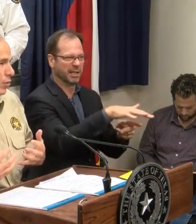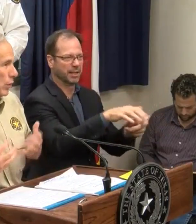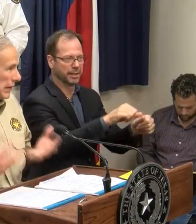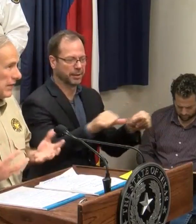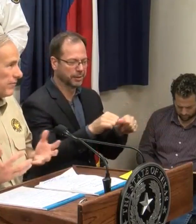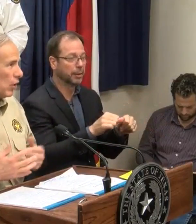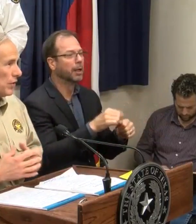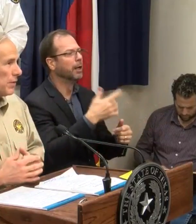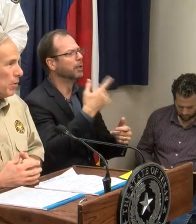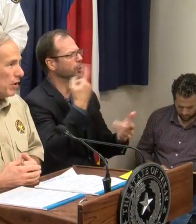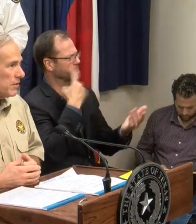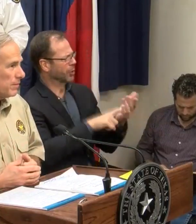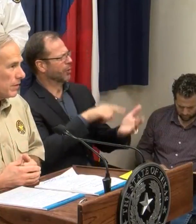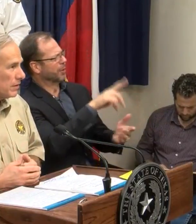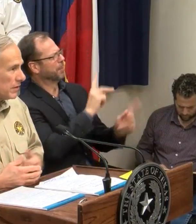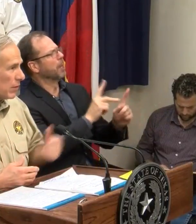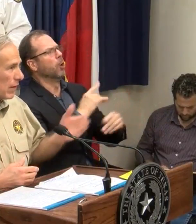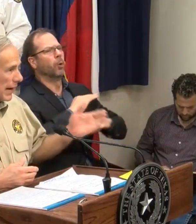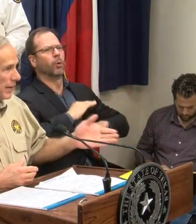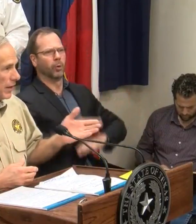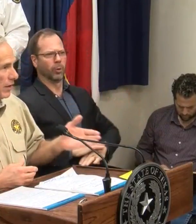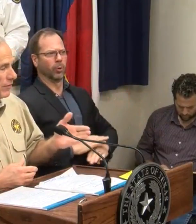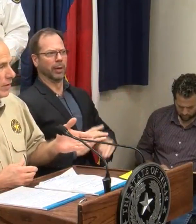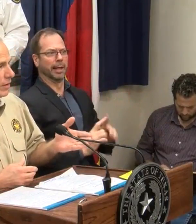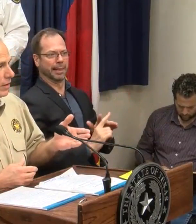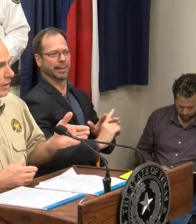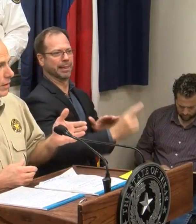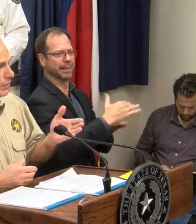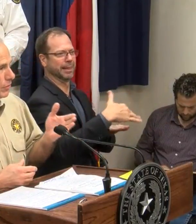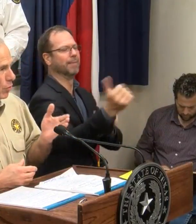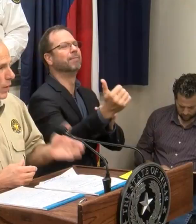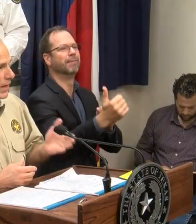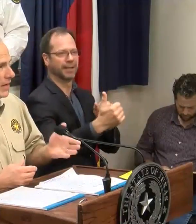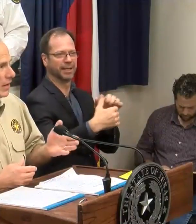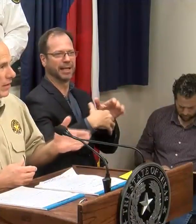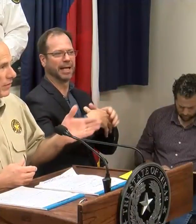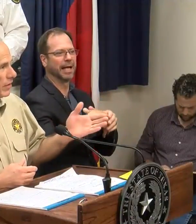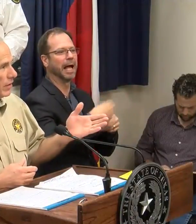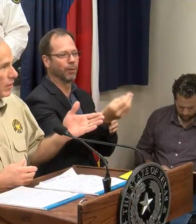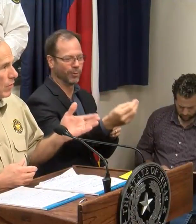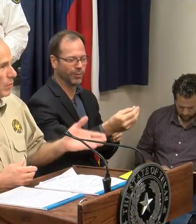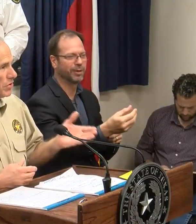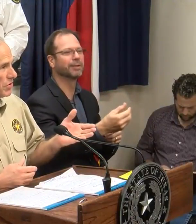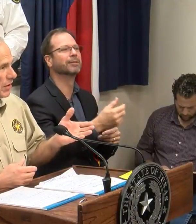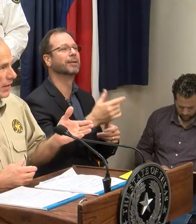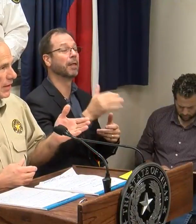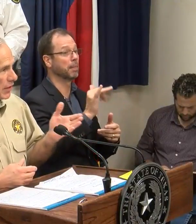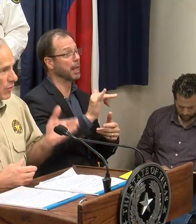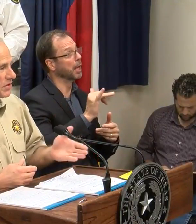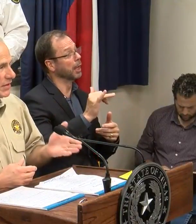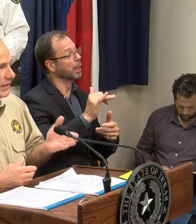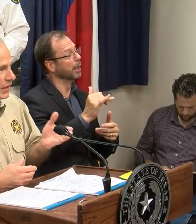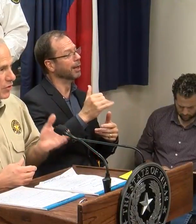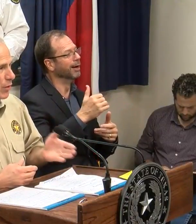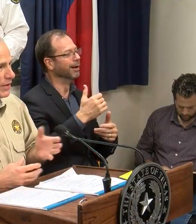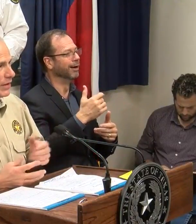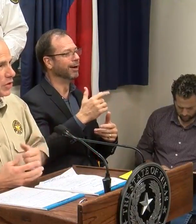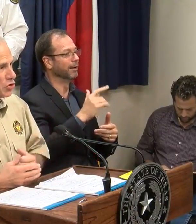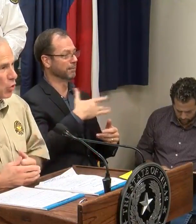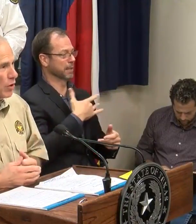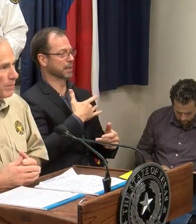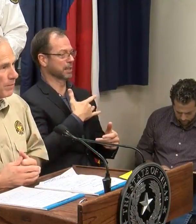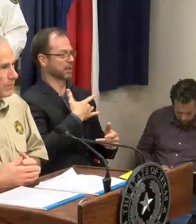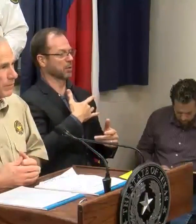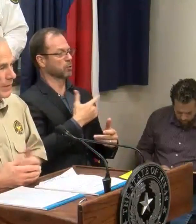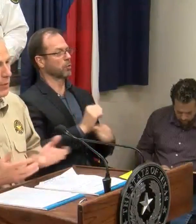relief on their part that they were out of the way of what was an increasingly threatening